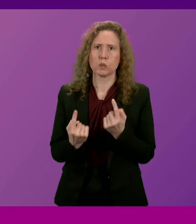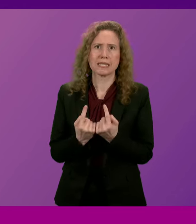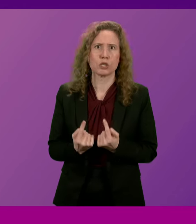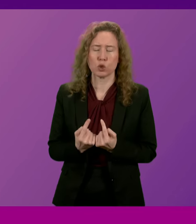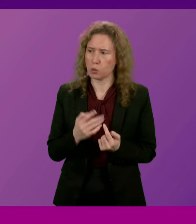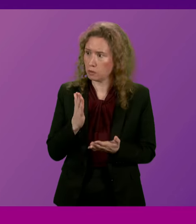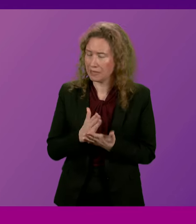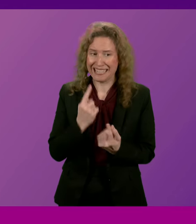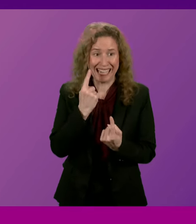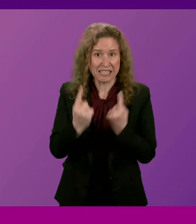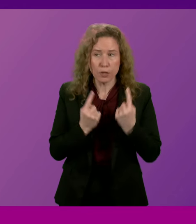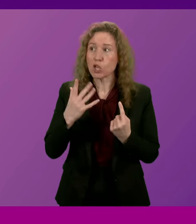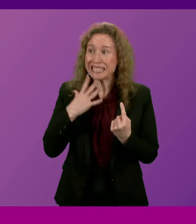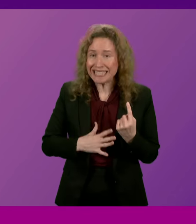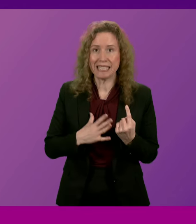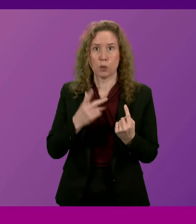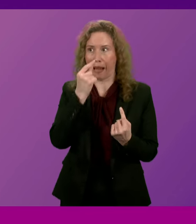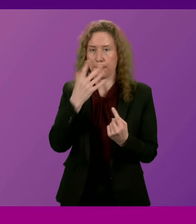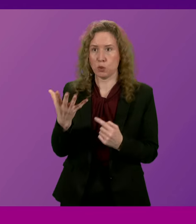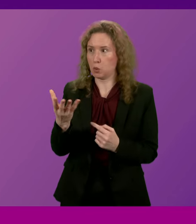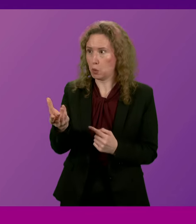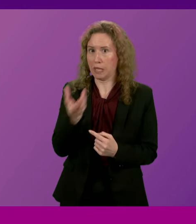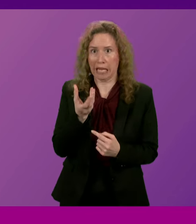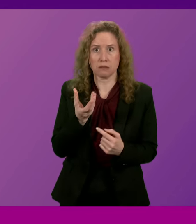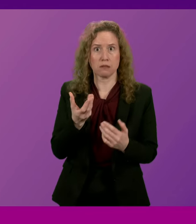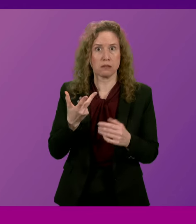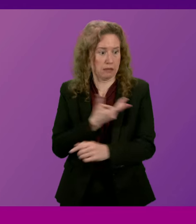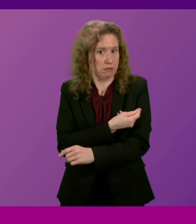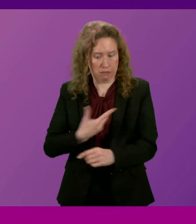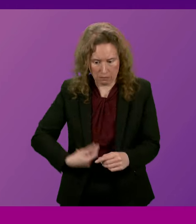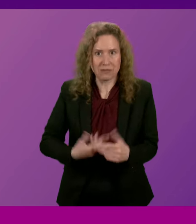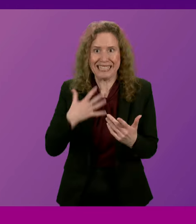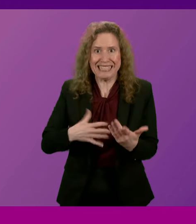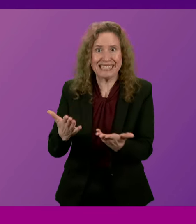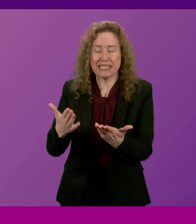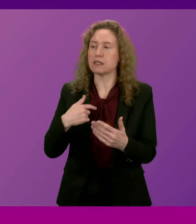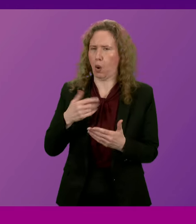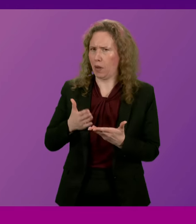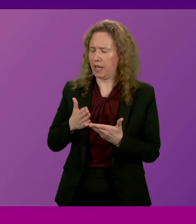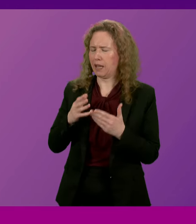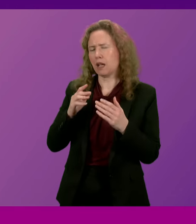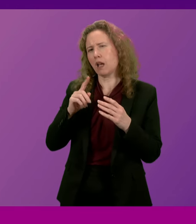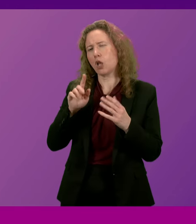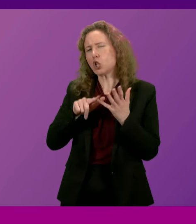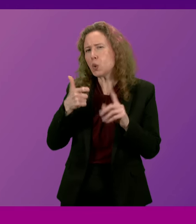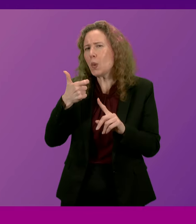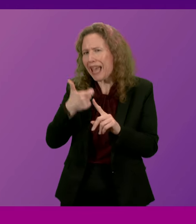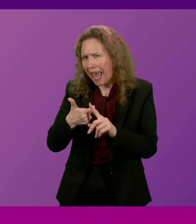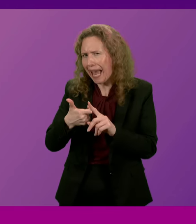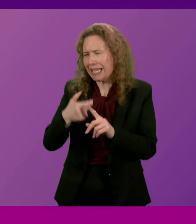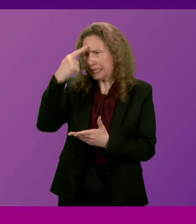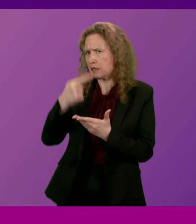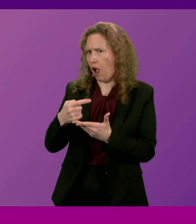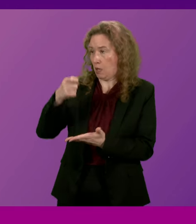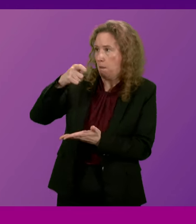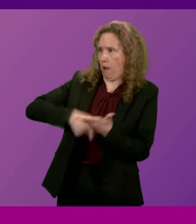individuals being able to have access to insulin supplies. Procurement is undertaken on a United Kingdom-wide basis.